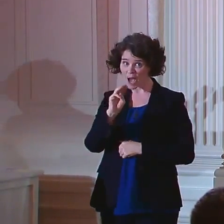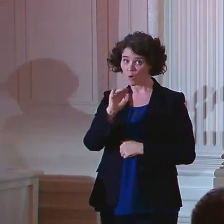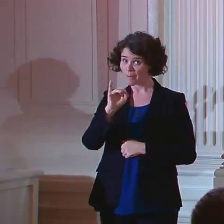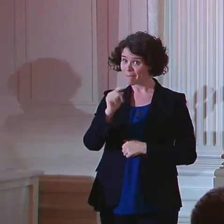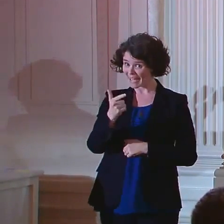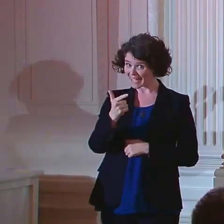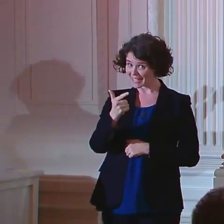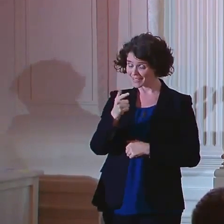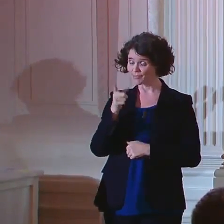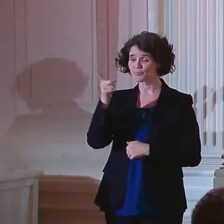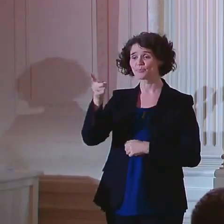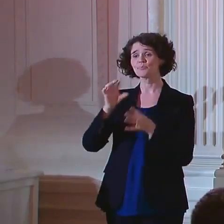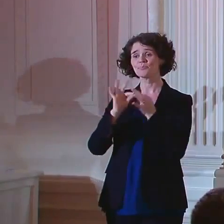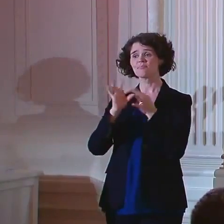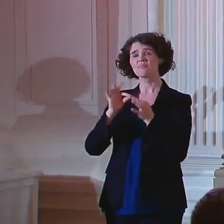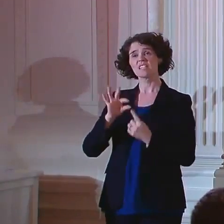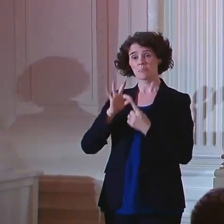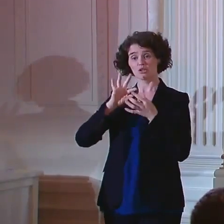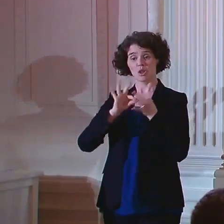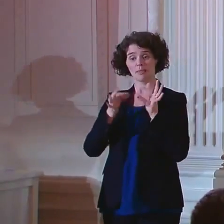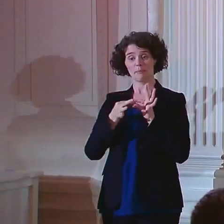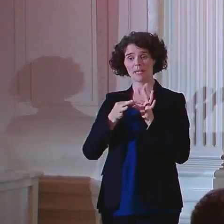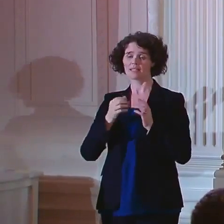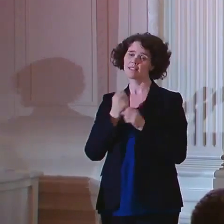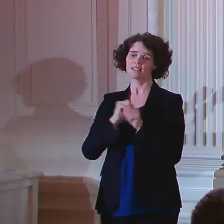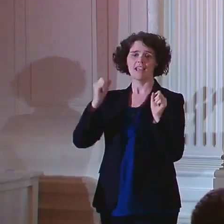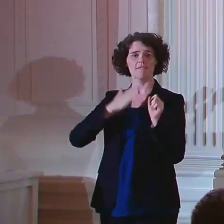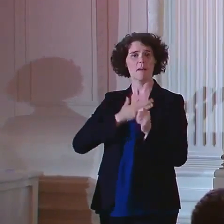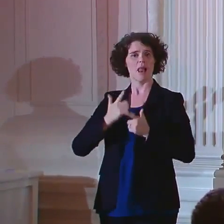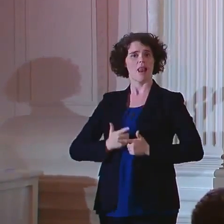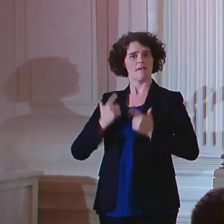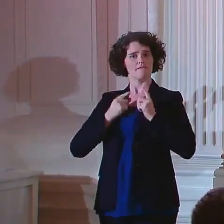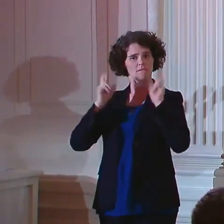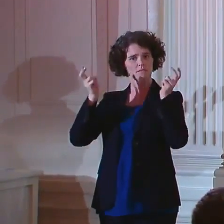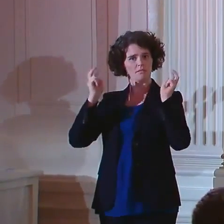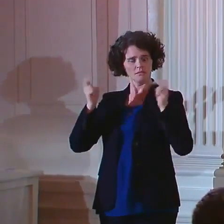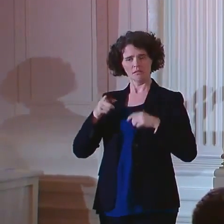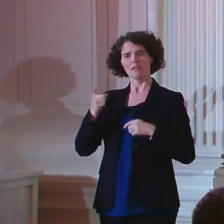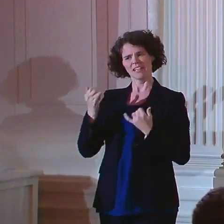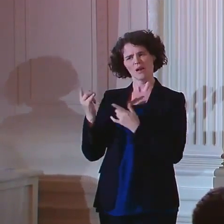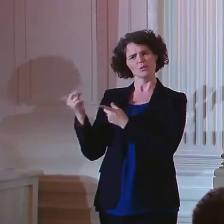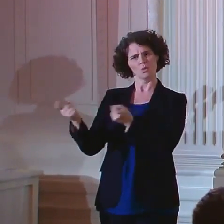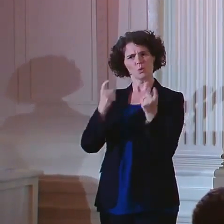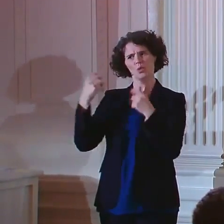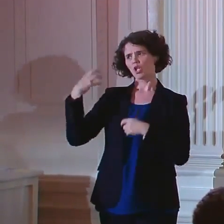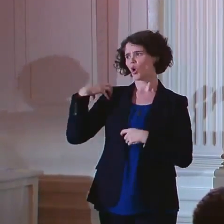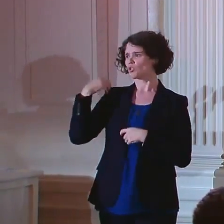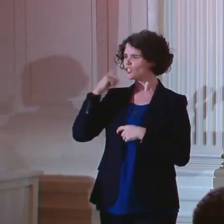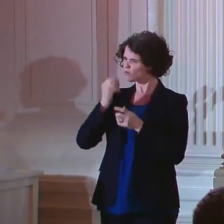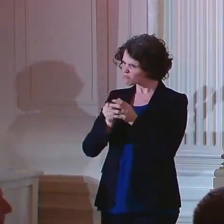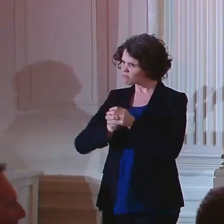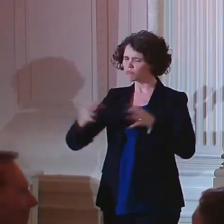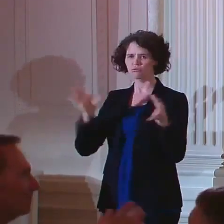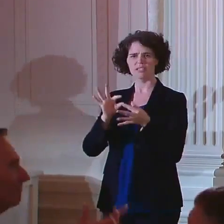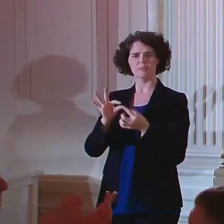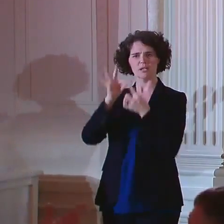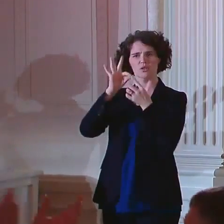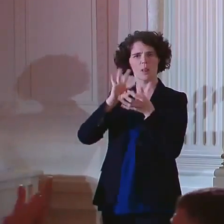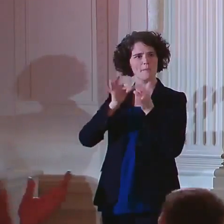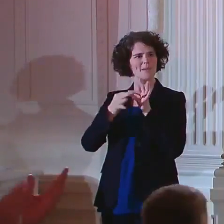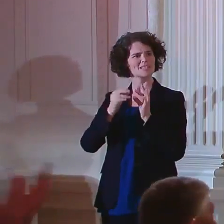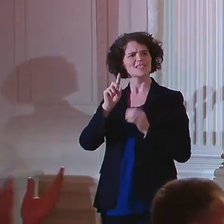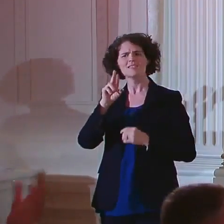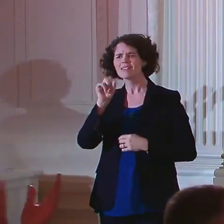He says, Special Olympics saved my life. And now he's recruiting coaches so the Special Olympics can keep on growing. Dustin, where are you?